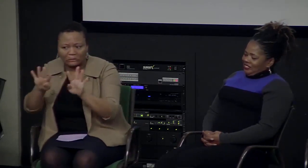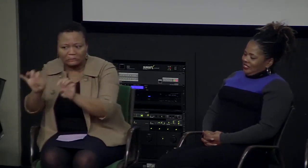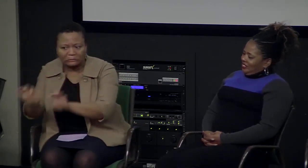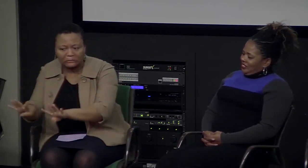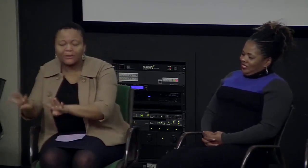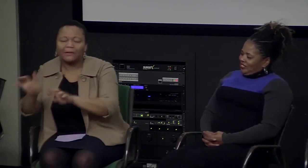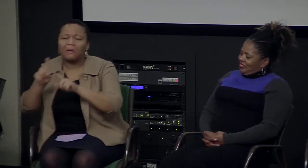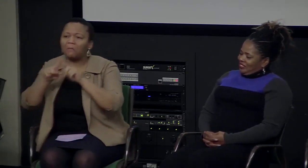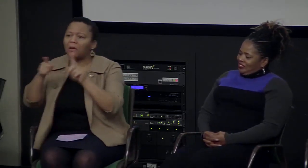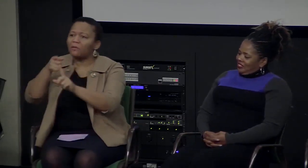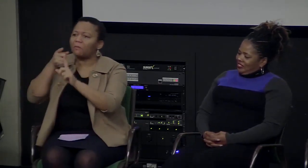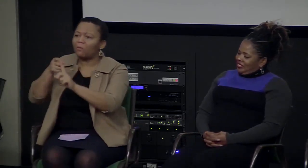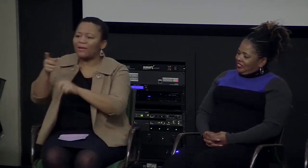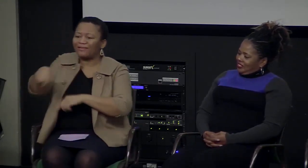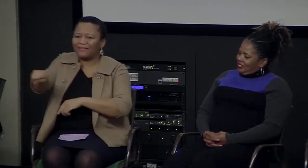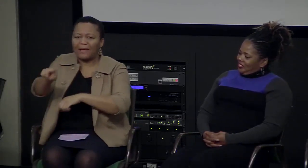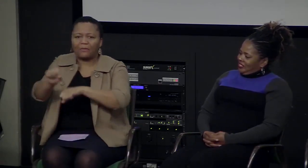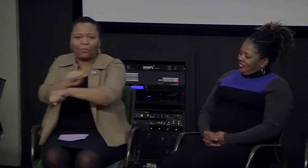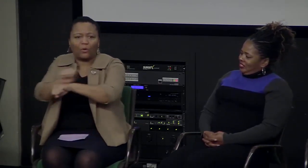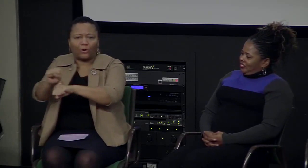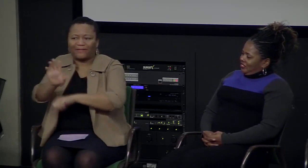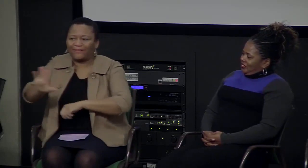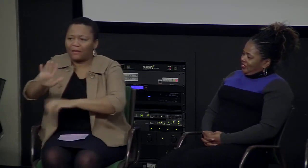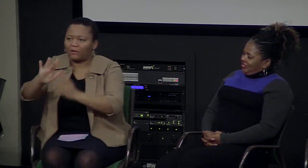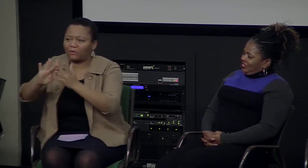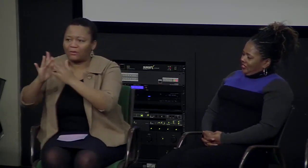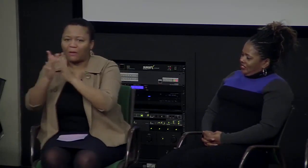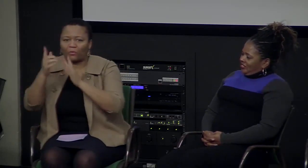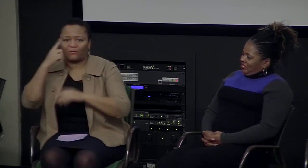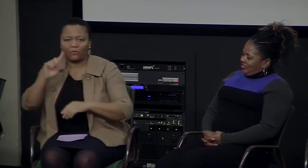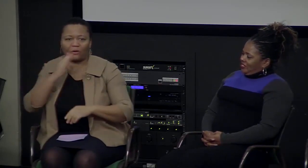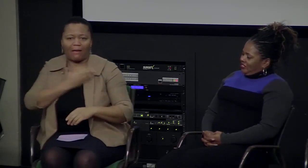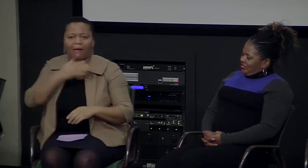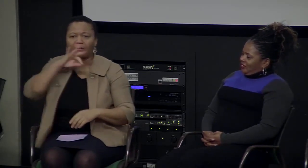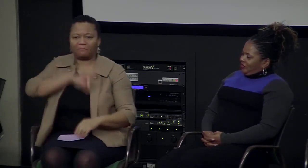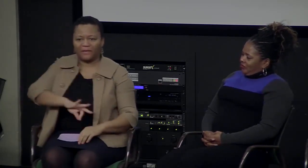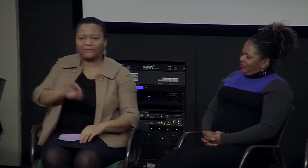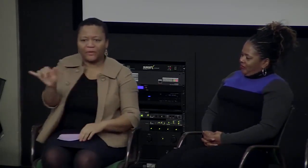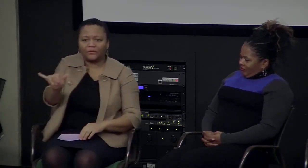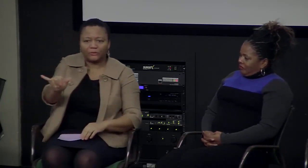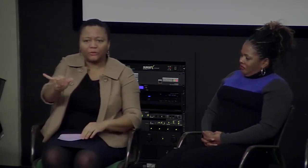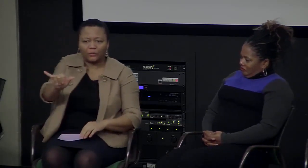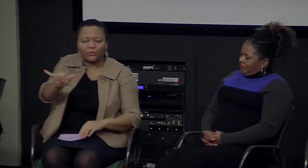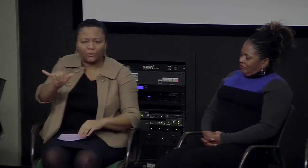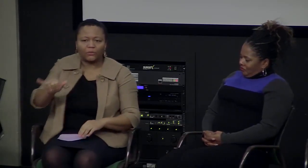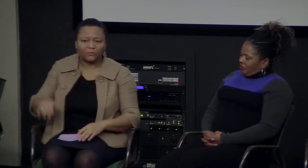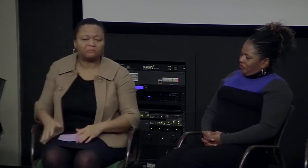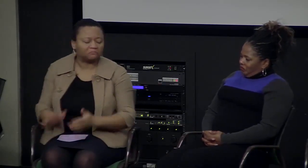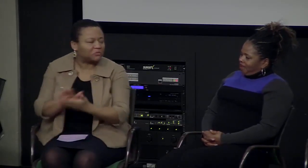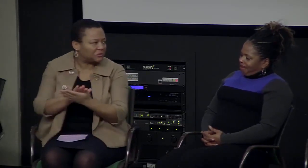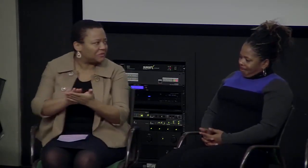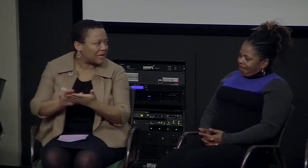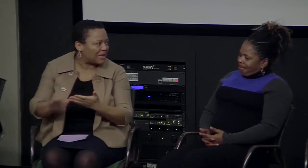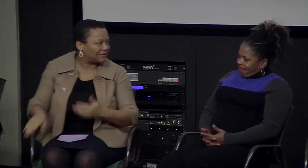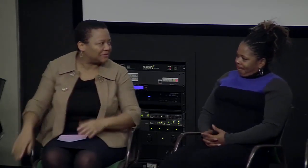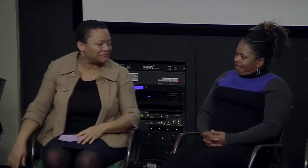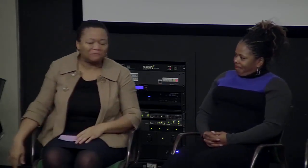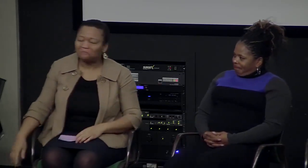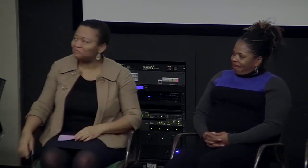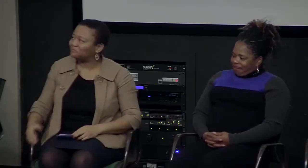but we worried about chemistry and physics and stuff like that so we knew that each of these liaisons we brought in also had access to others